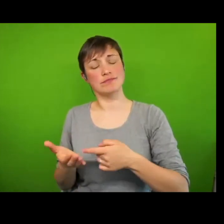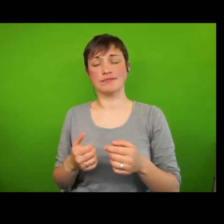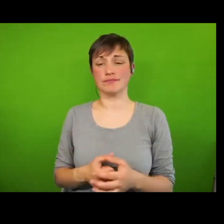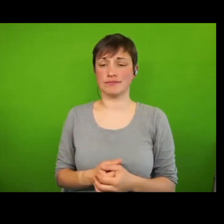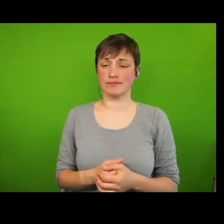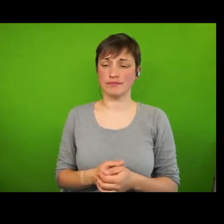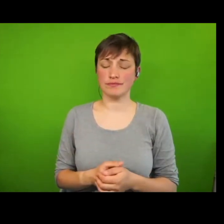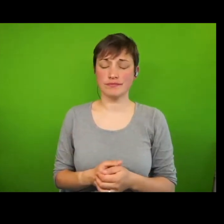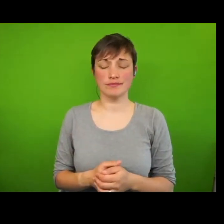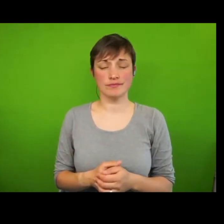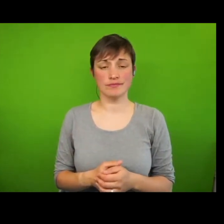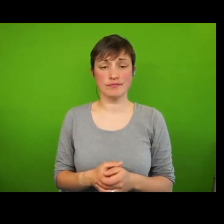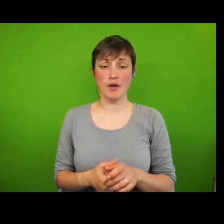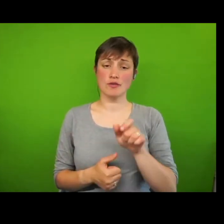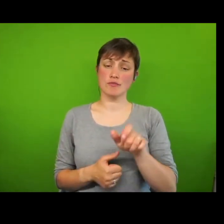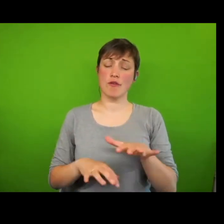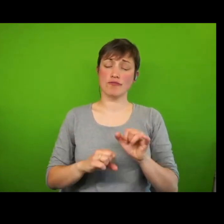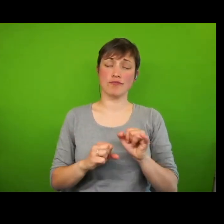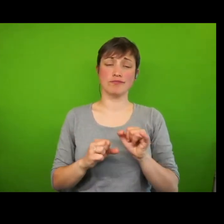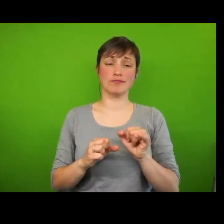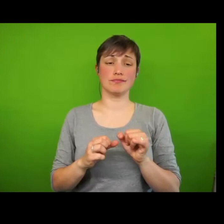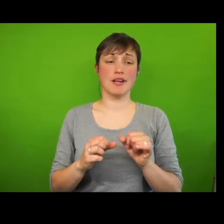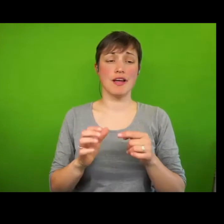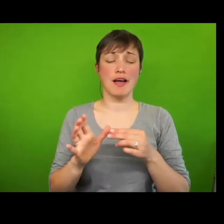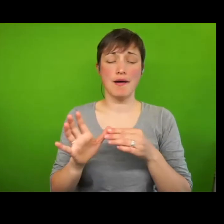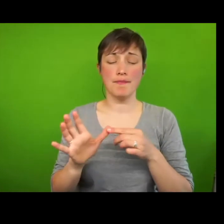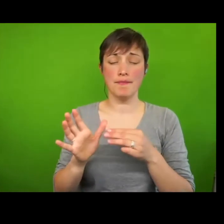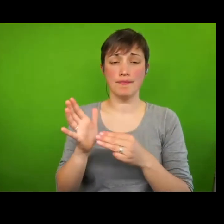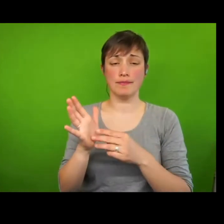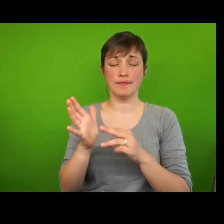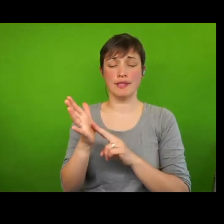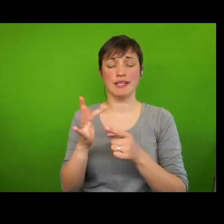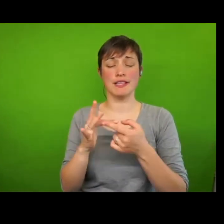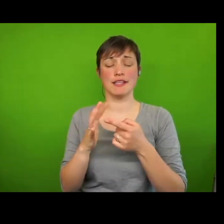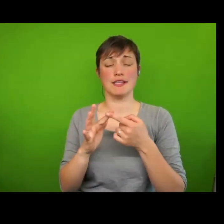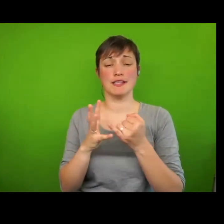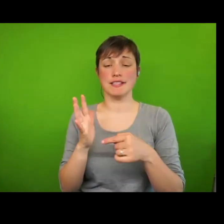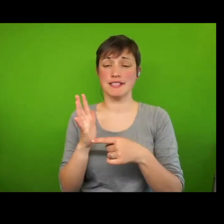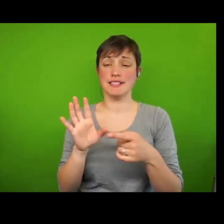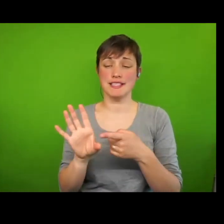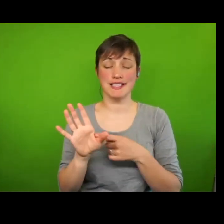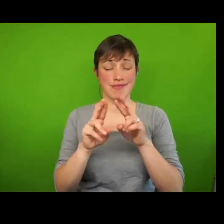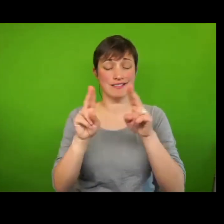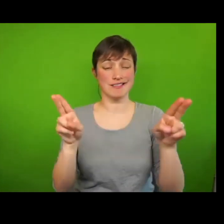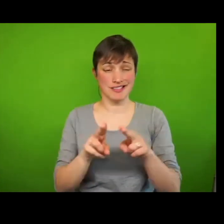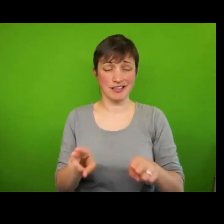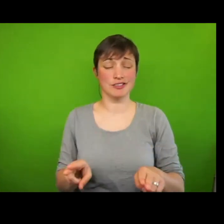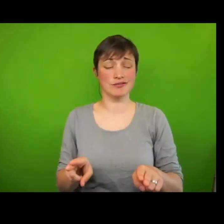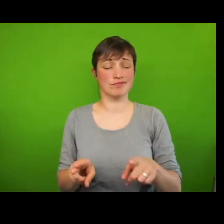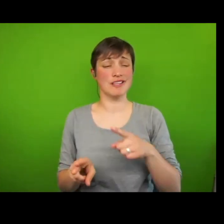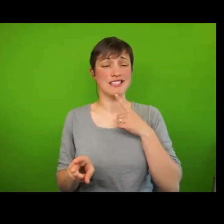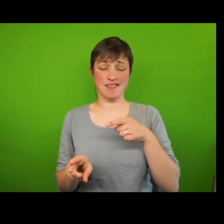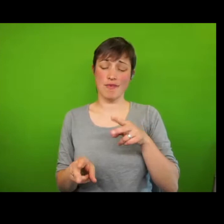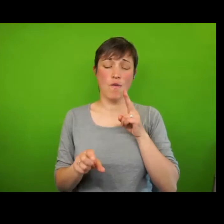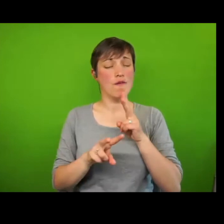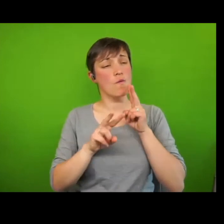International, framing poverty in human rights terms provides an empowering framework for rights holders, people